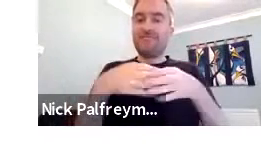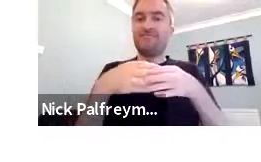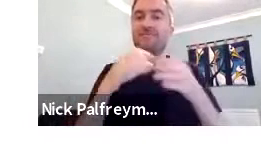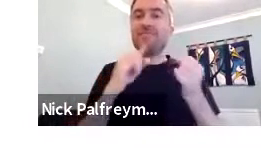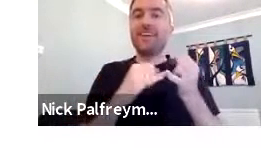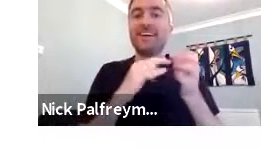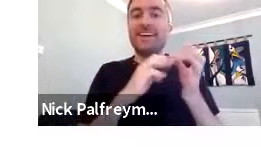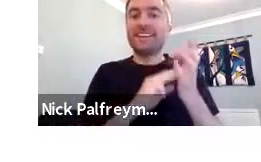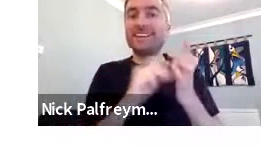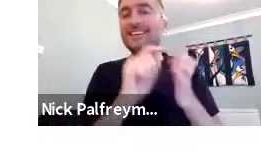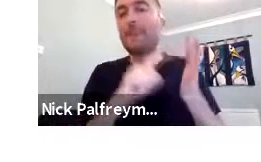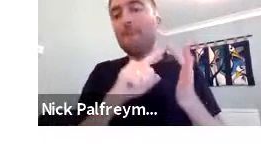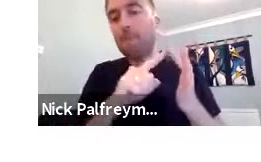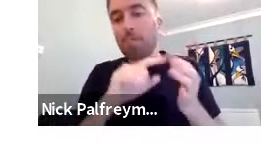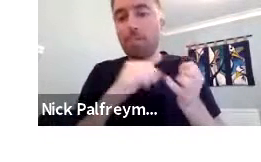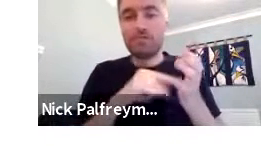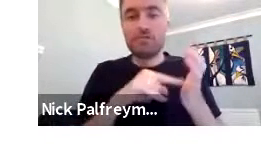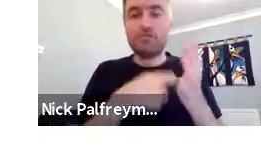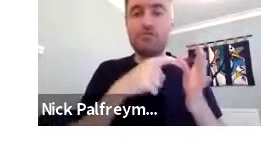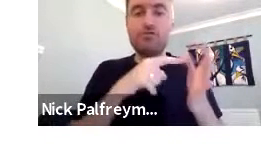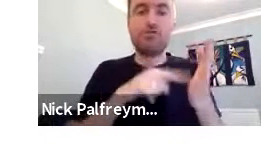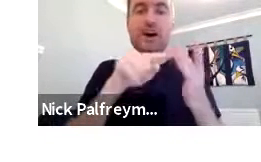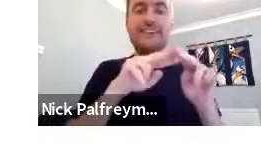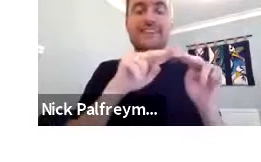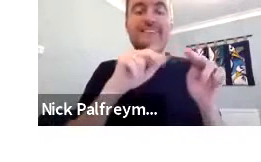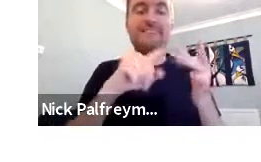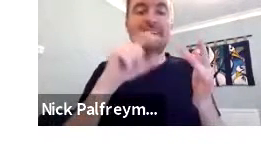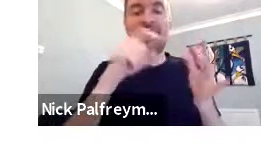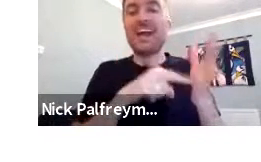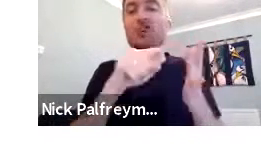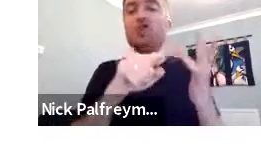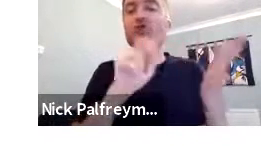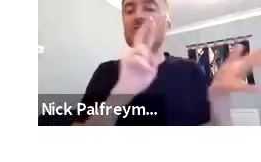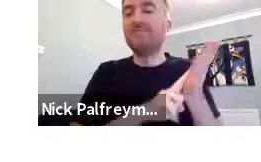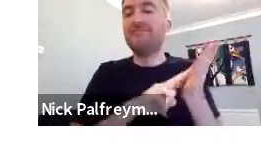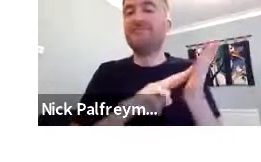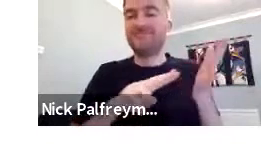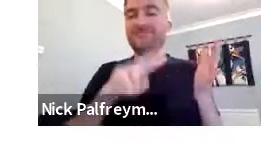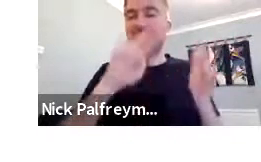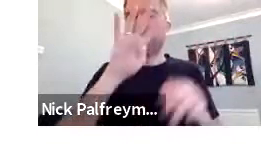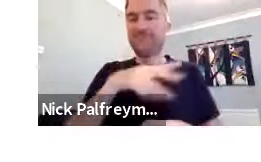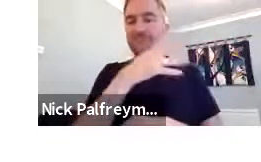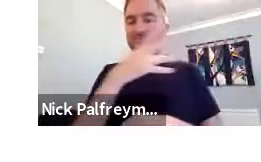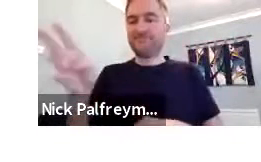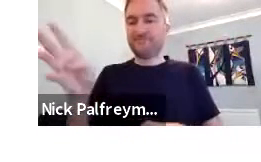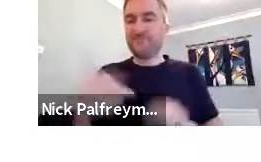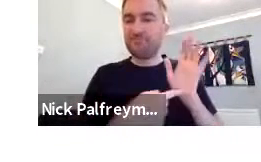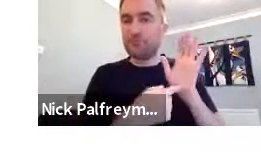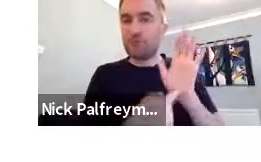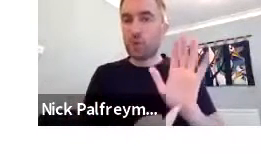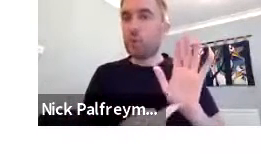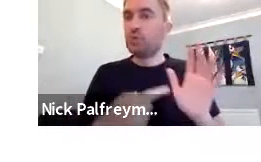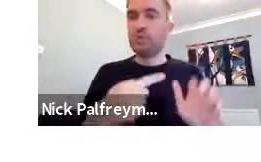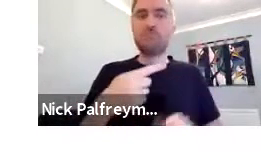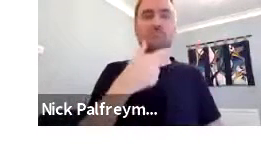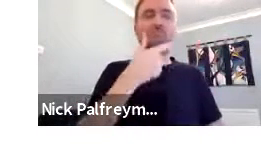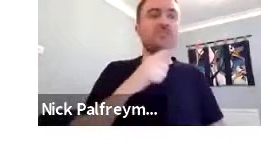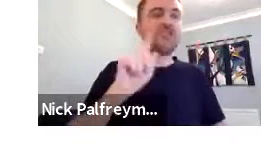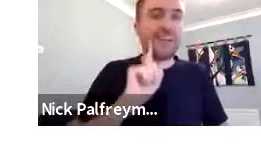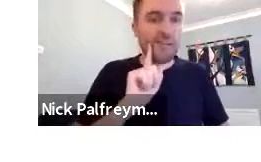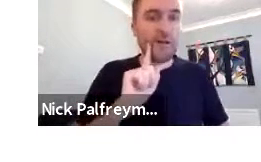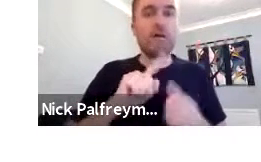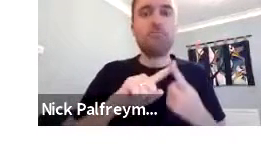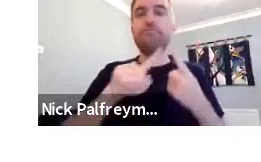So you can see there with the, you can see with the corpus, the sample stratification.